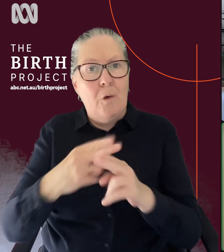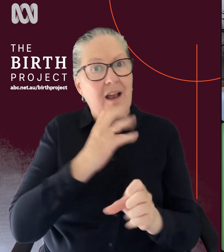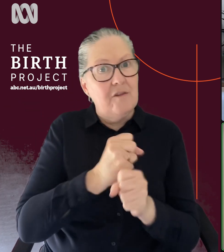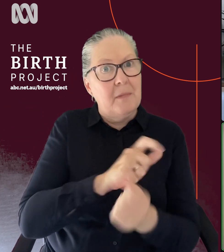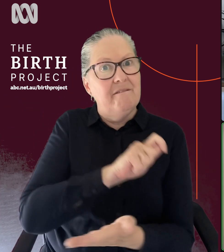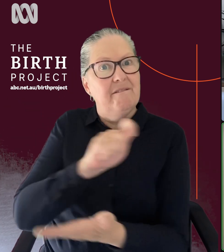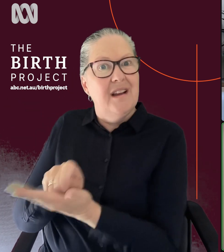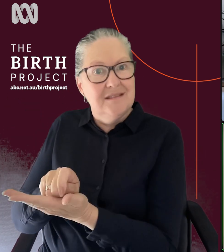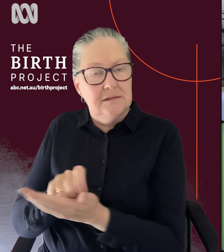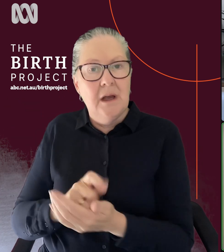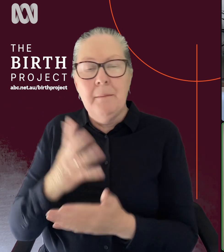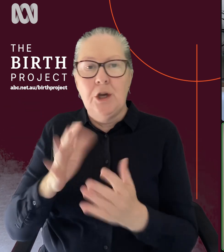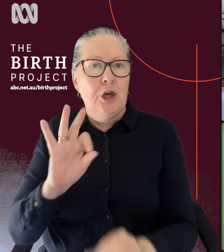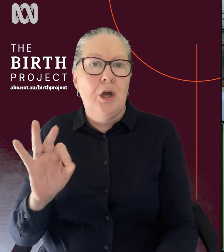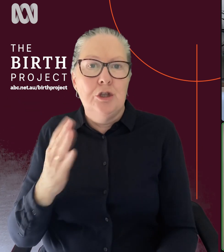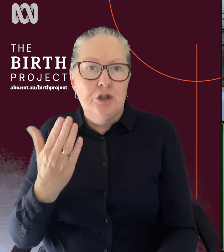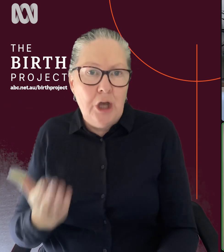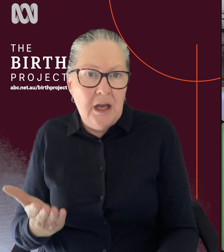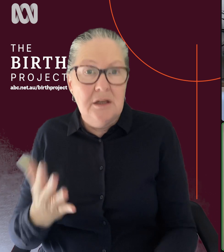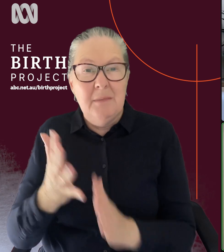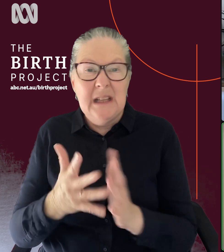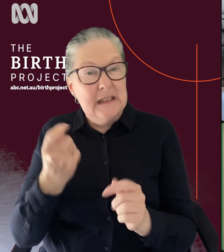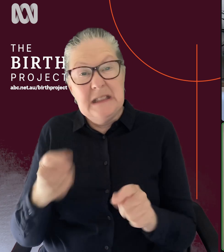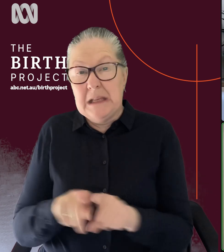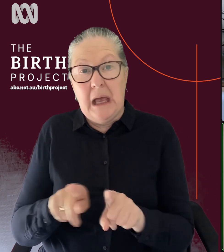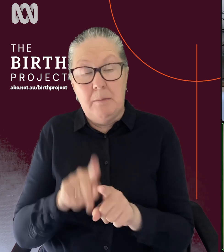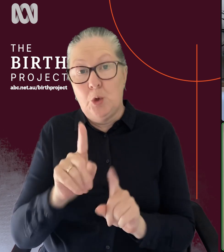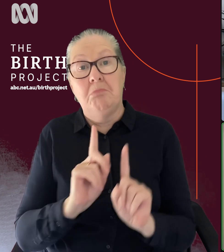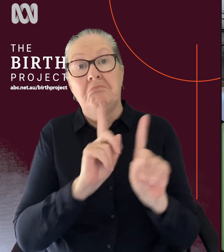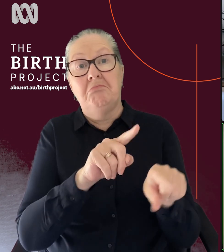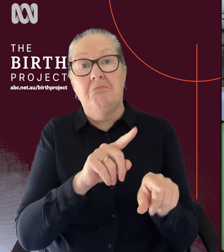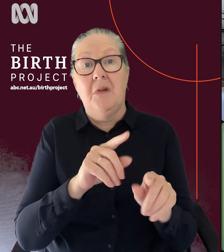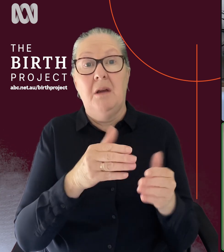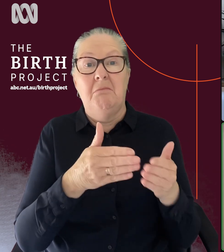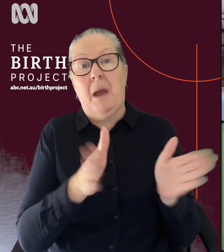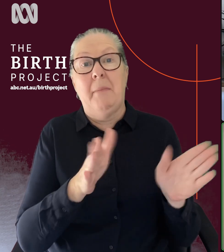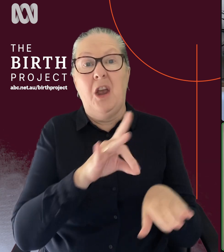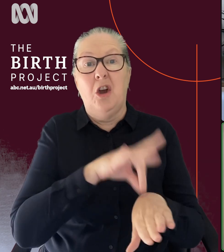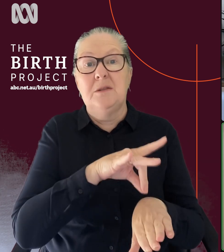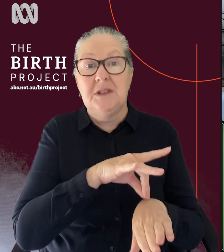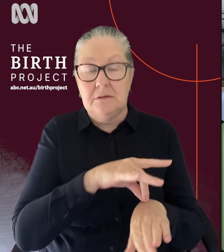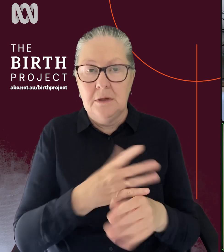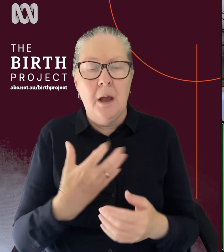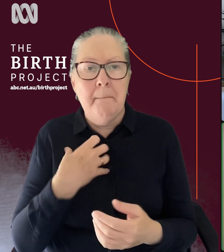funded ones then have no charge. And it's as if you were going just through a public hospital. So the more options we can give